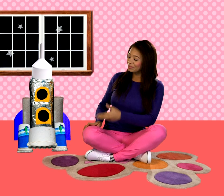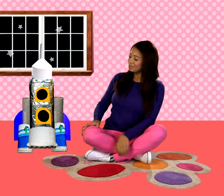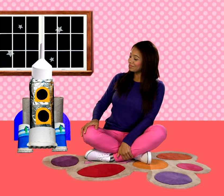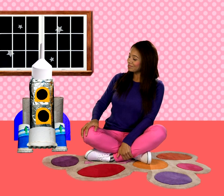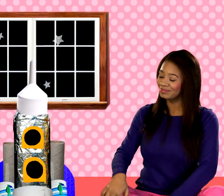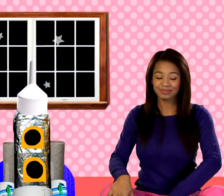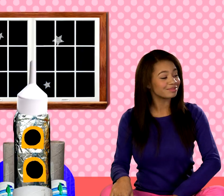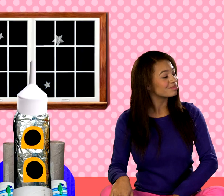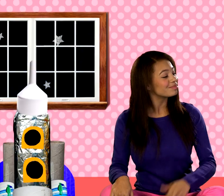As soon as I'm done